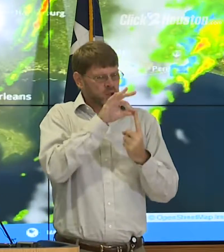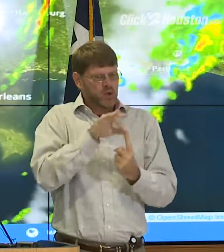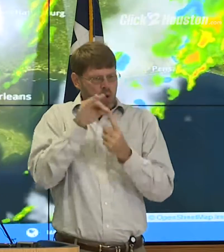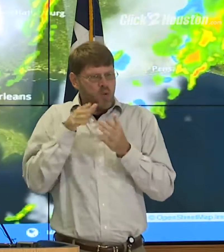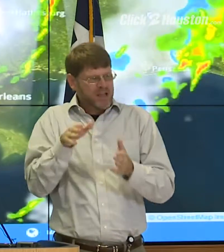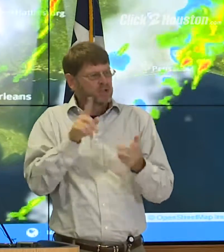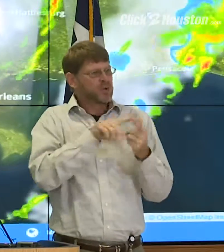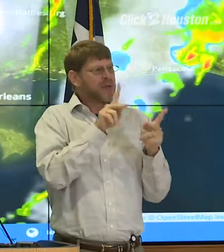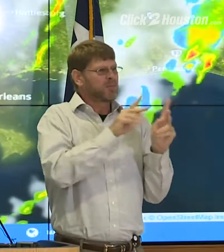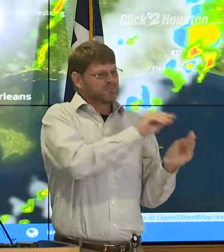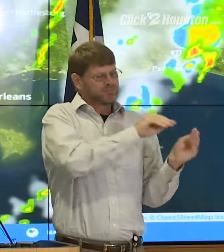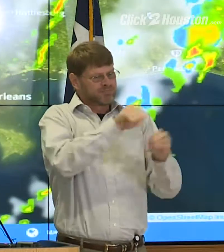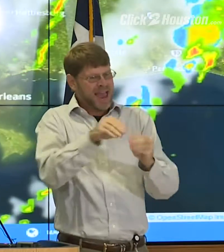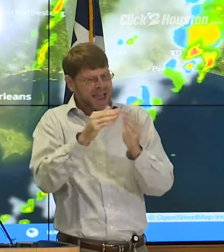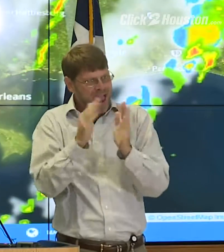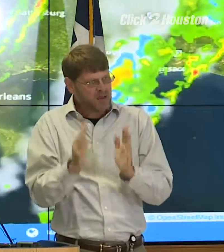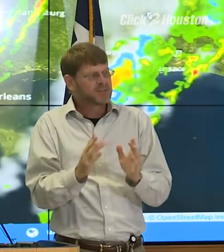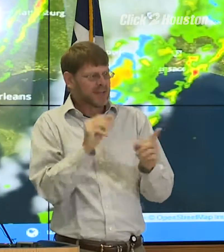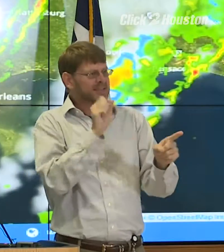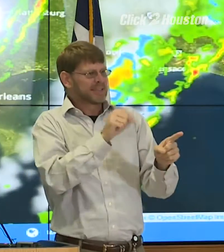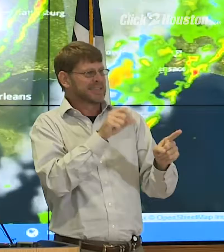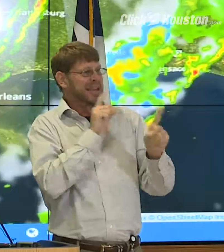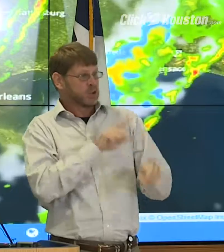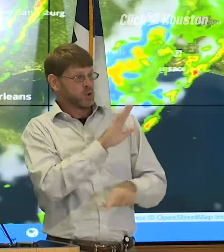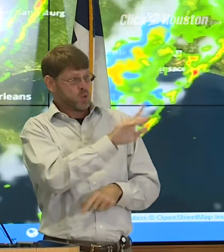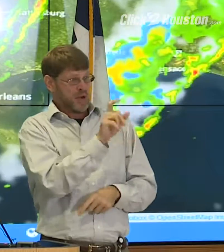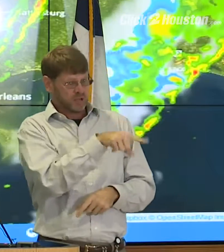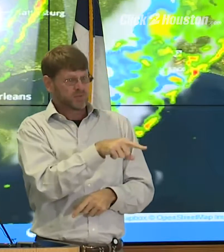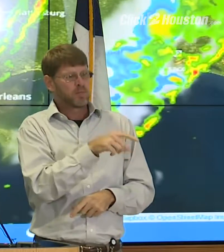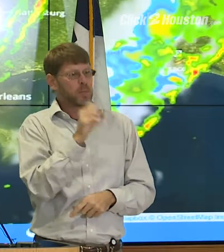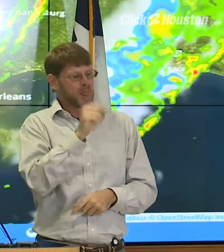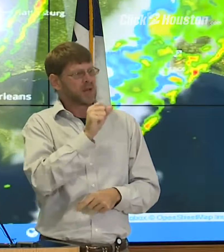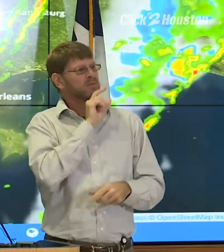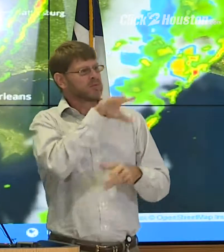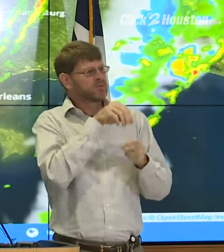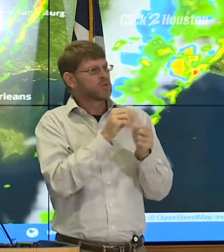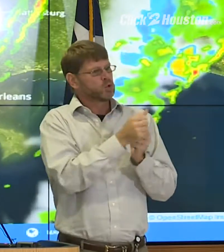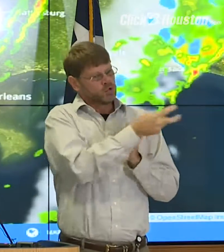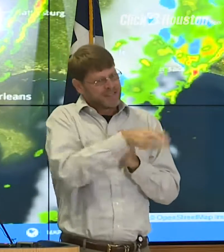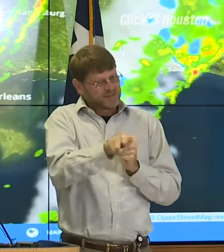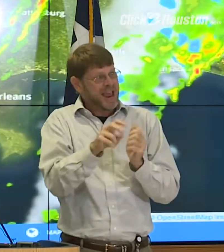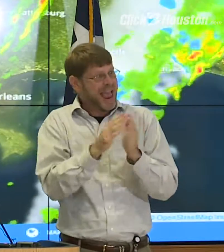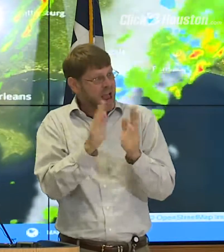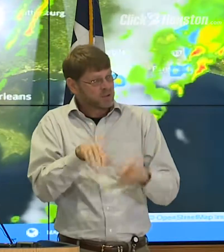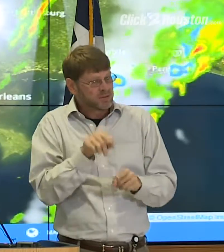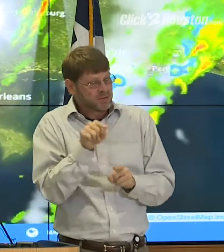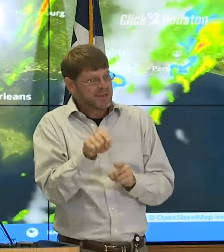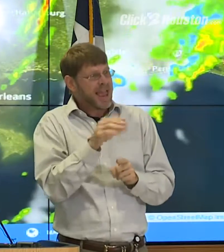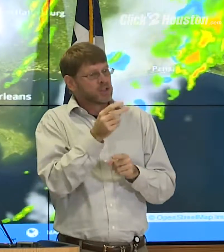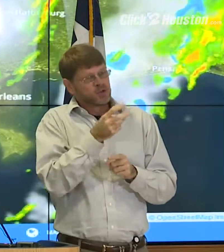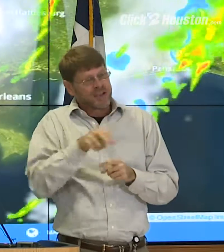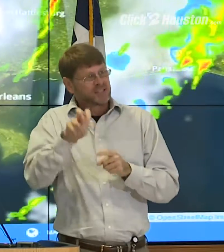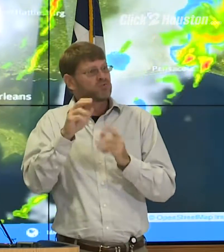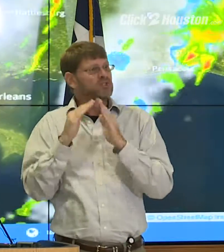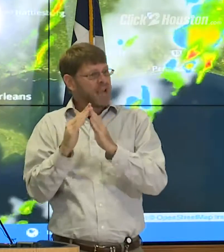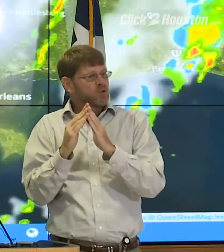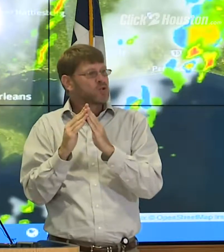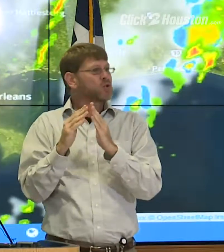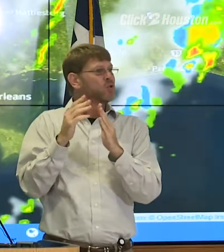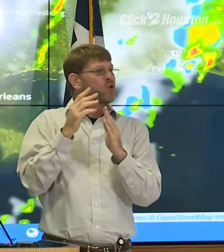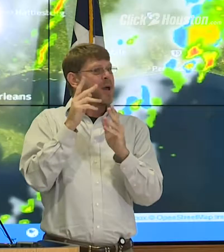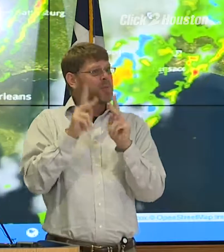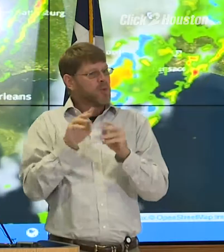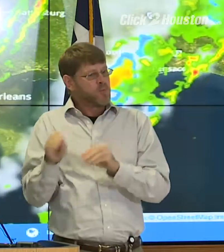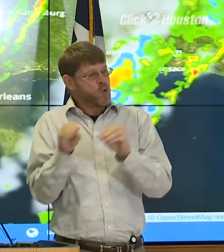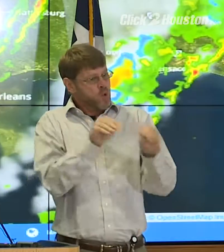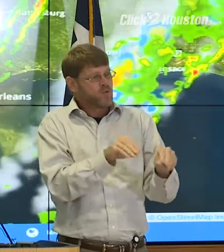house people. And our traditional ways, sir, to your question, certainly involve transitionary housing and transitionary sheltering. Let's move